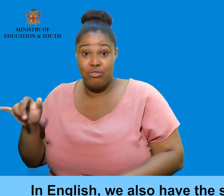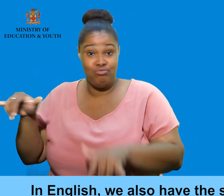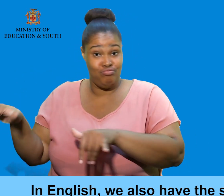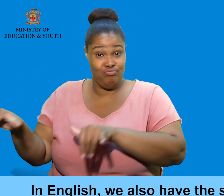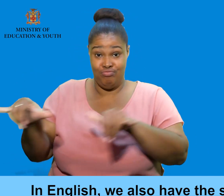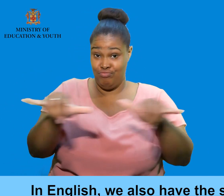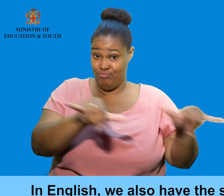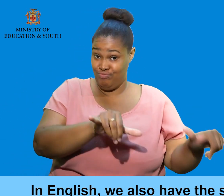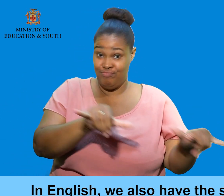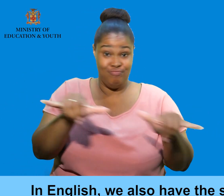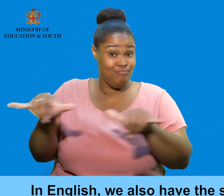and predicate.